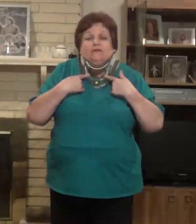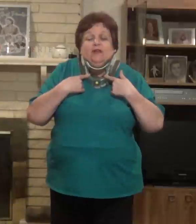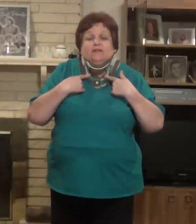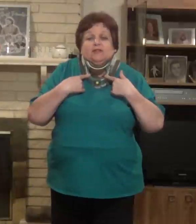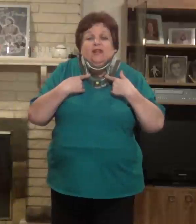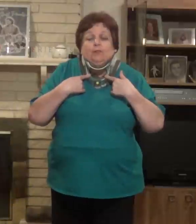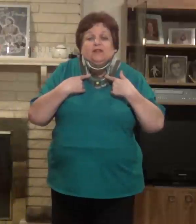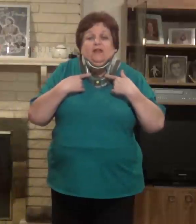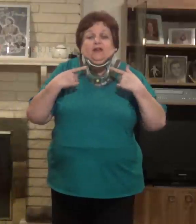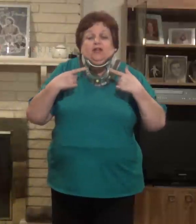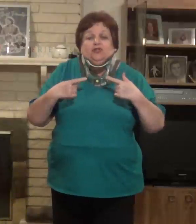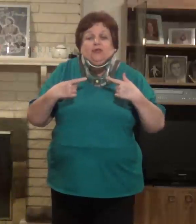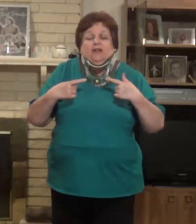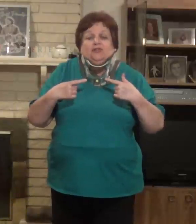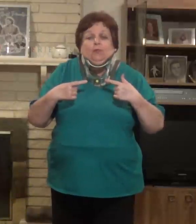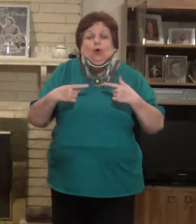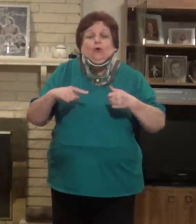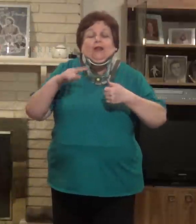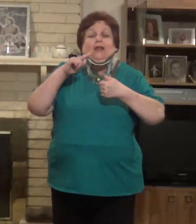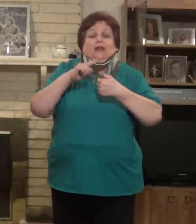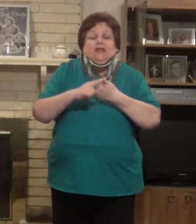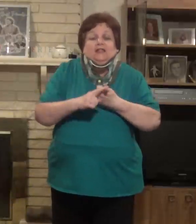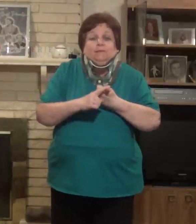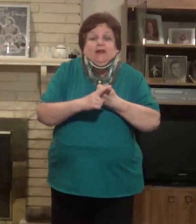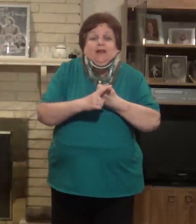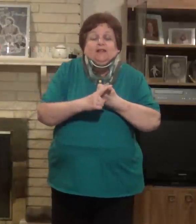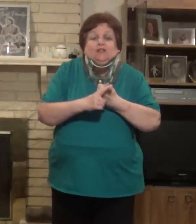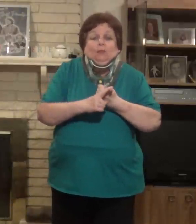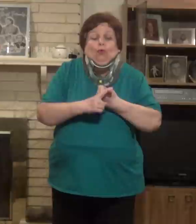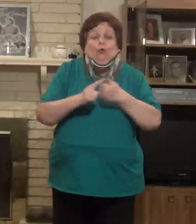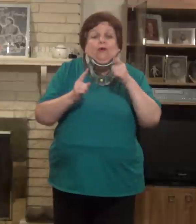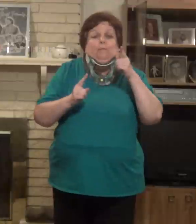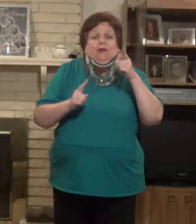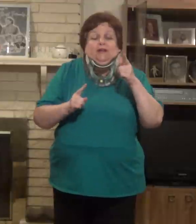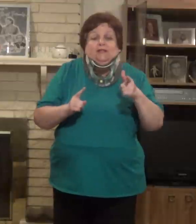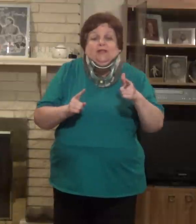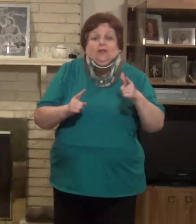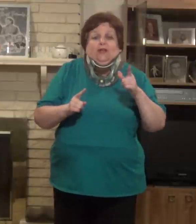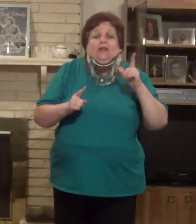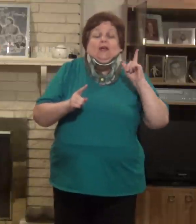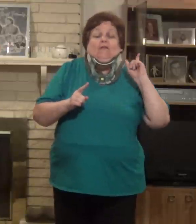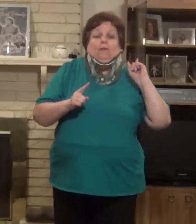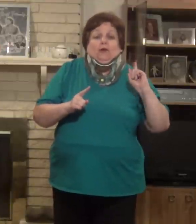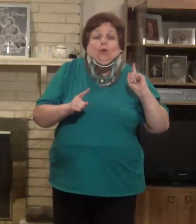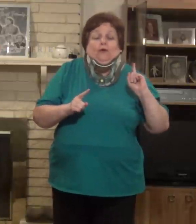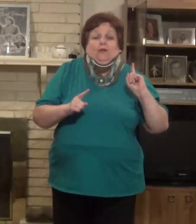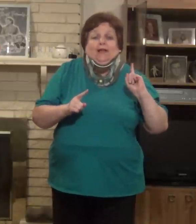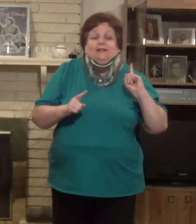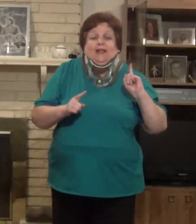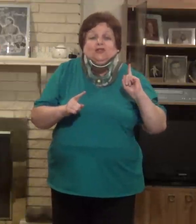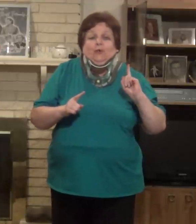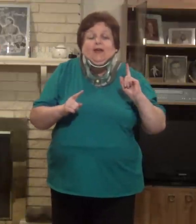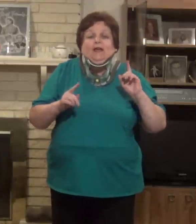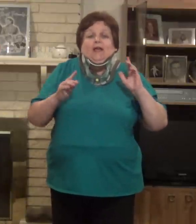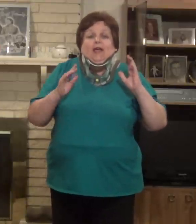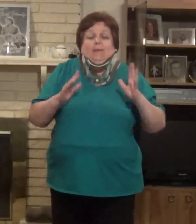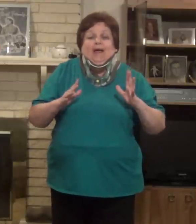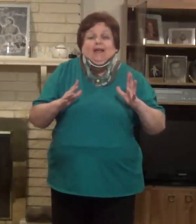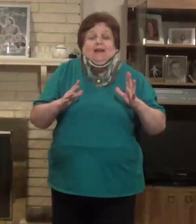have to have this neck brace on? Is your neck still broken? Yes, my neck is still broken, but it is healing. According to the last x-ray, am I in